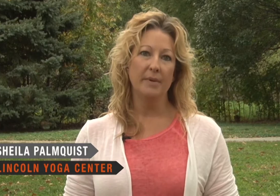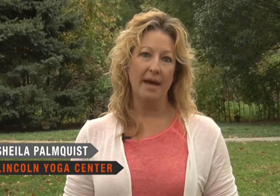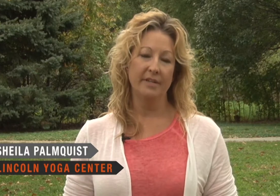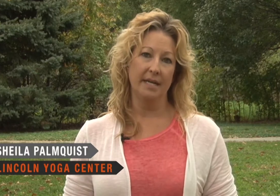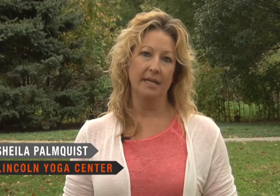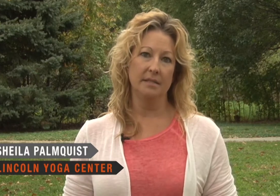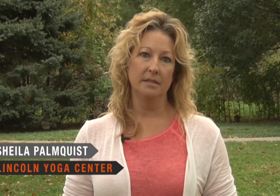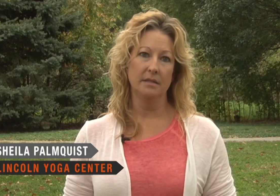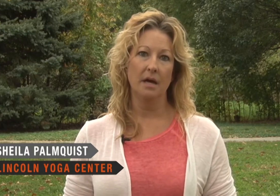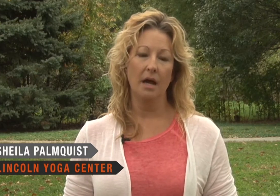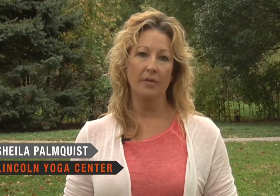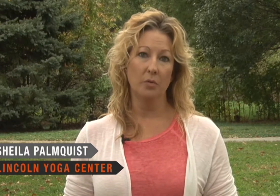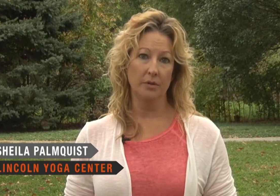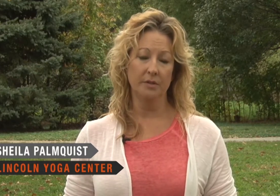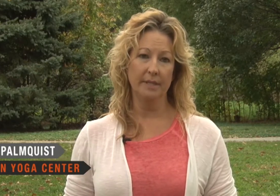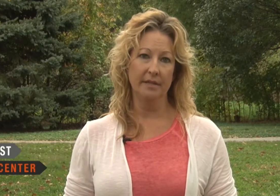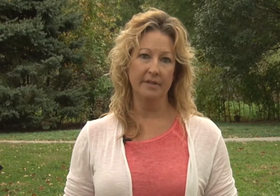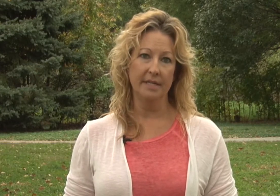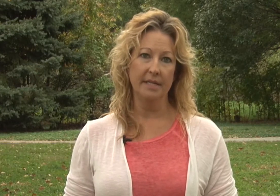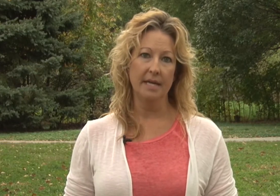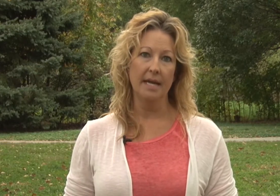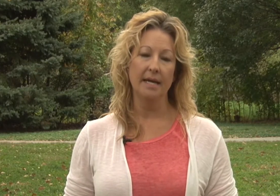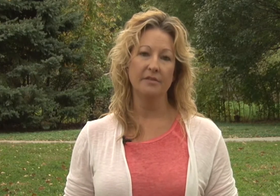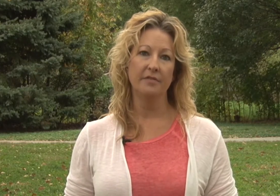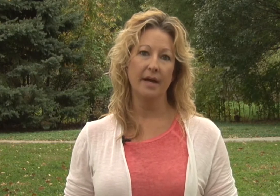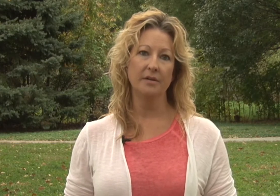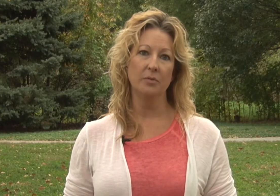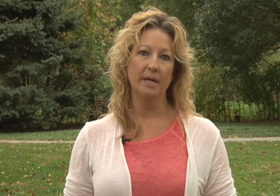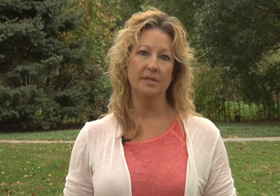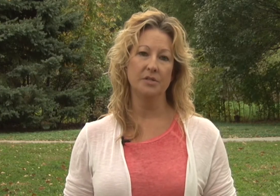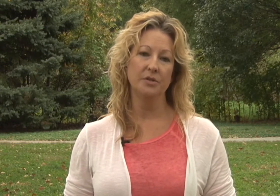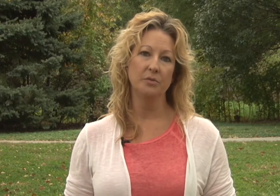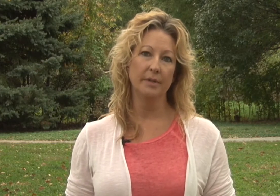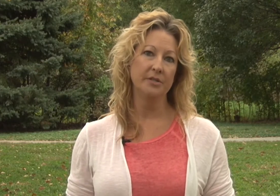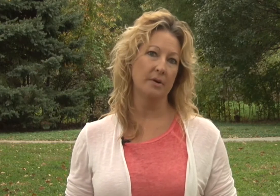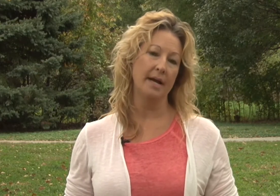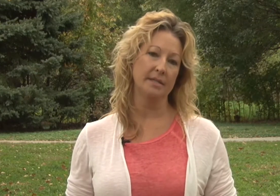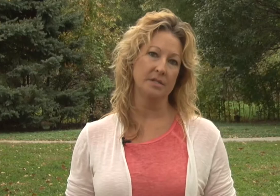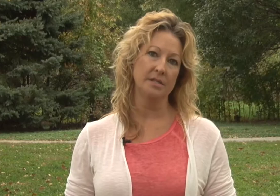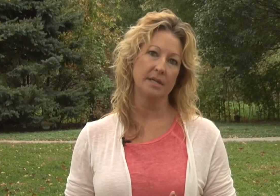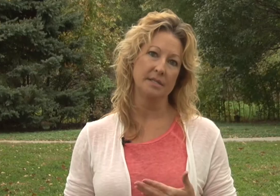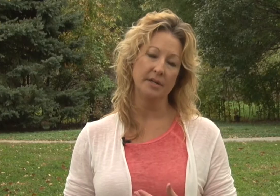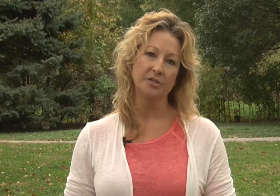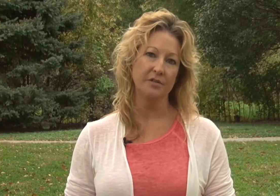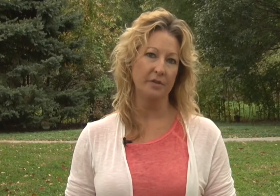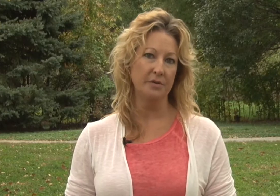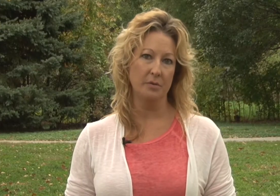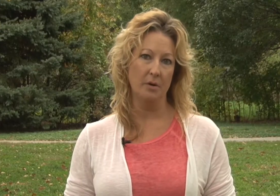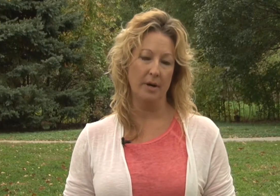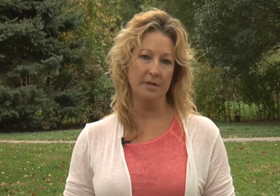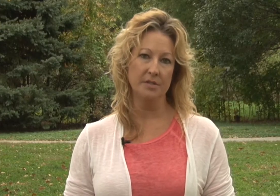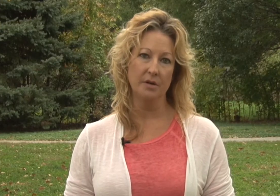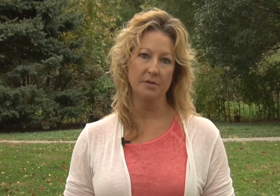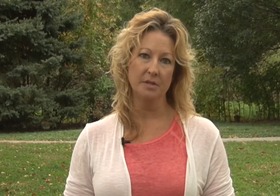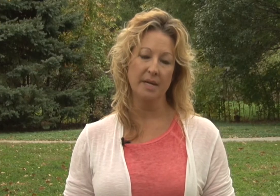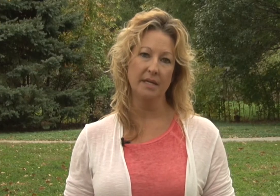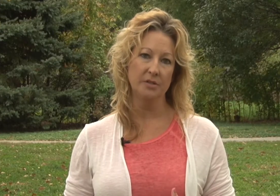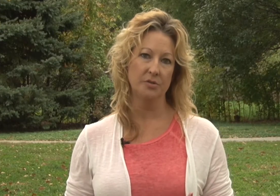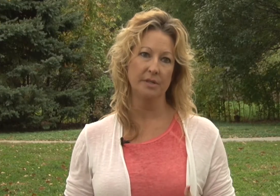navigate the world that we live in and find ways to redirect because energy flows where awareness goes and making sure